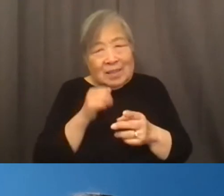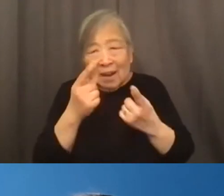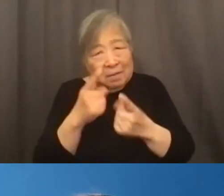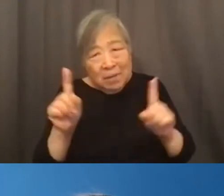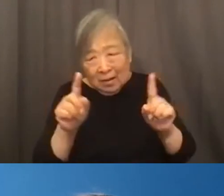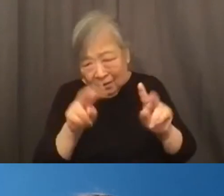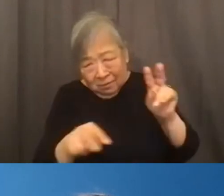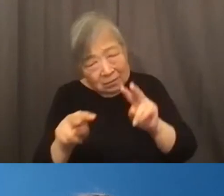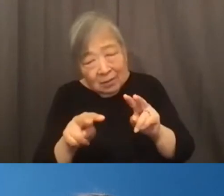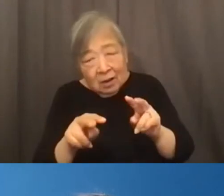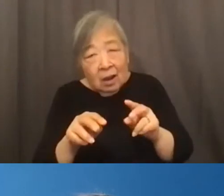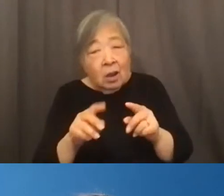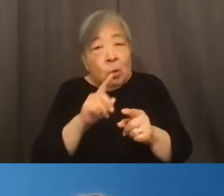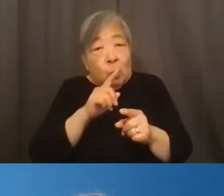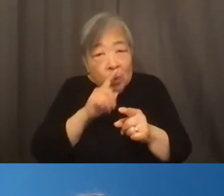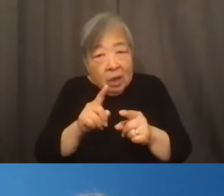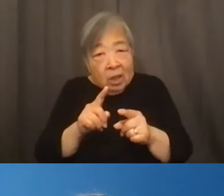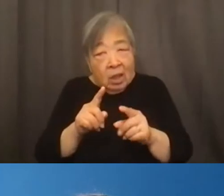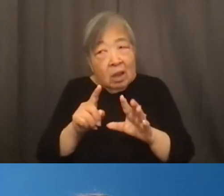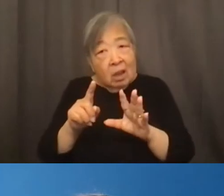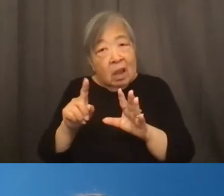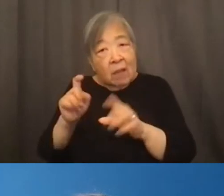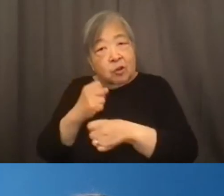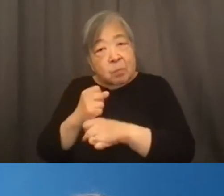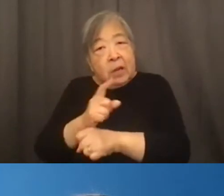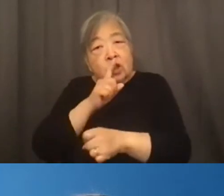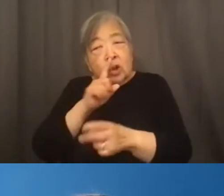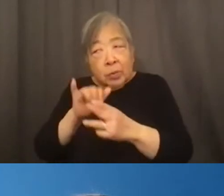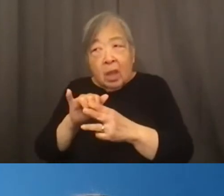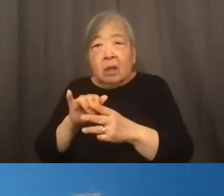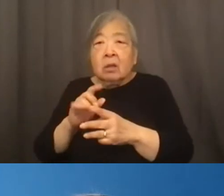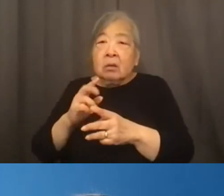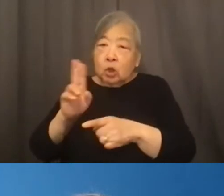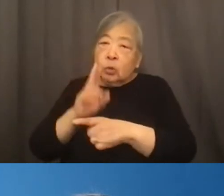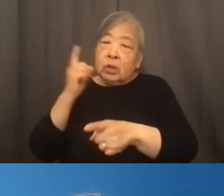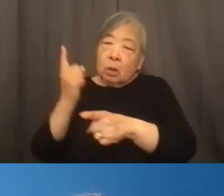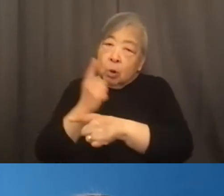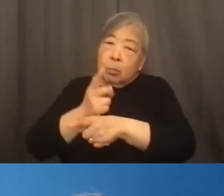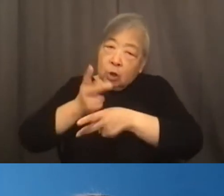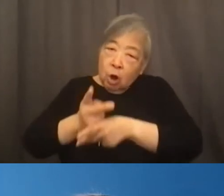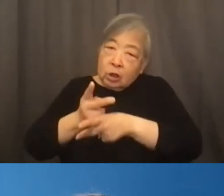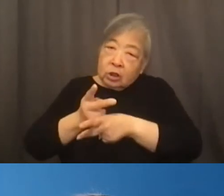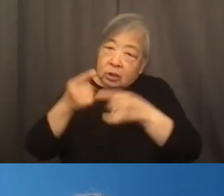doing is really just ensure that the appropriate precautions are taken in accordance with the CDC recommendations.